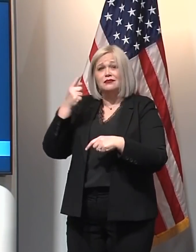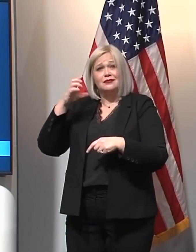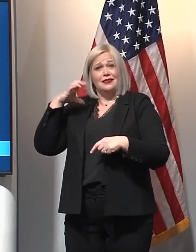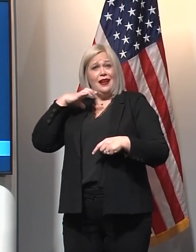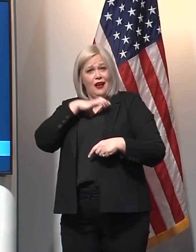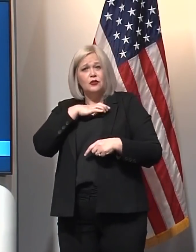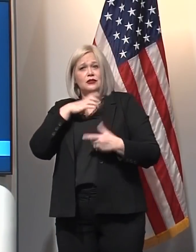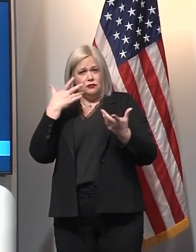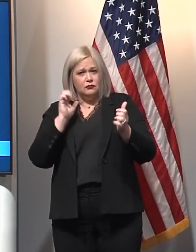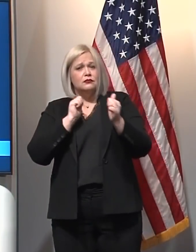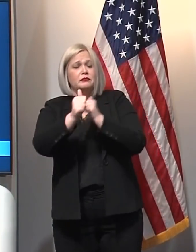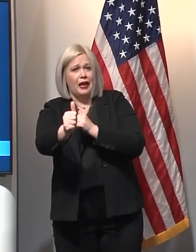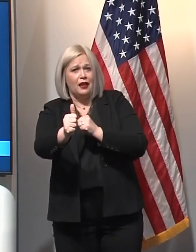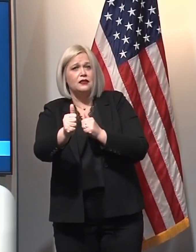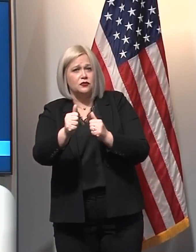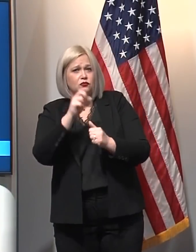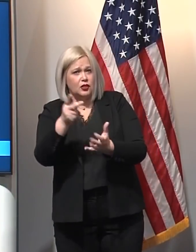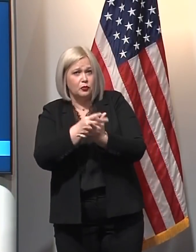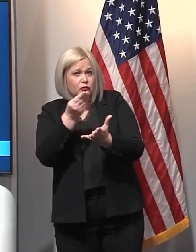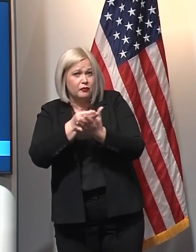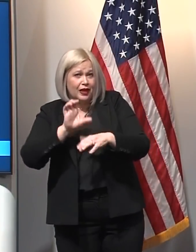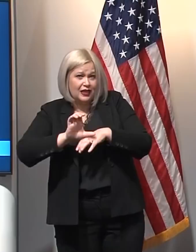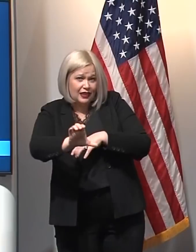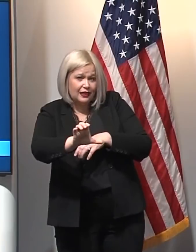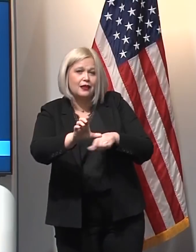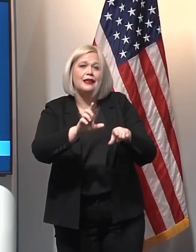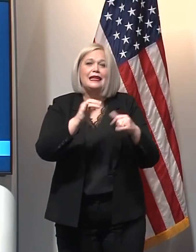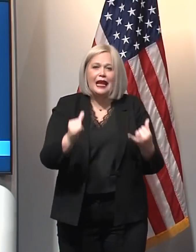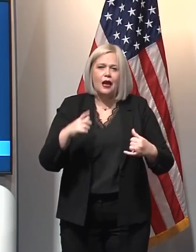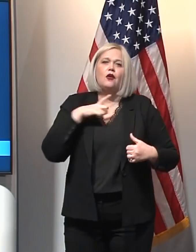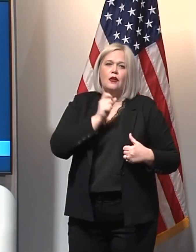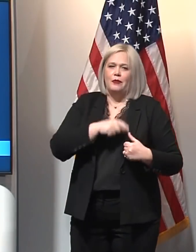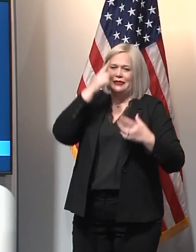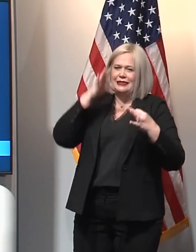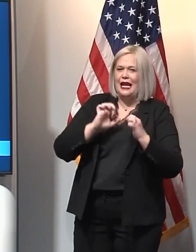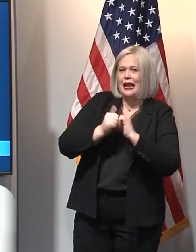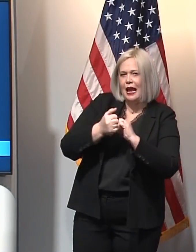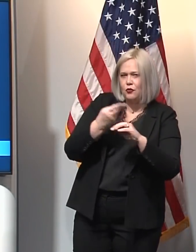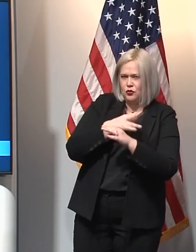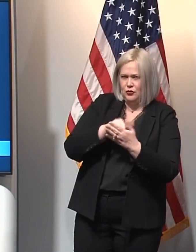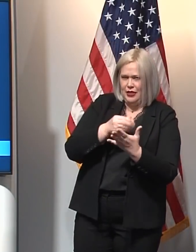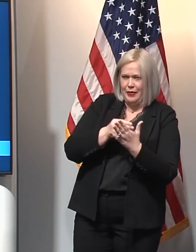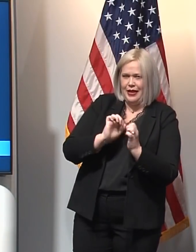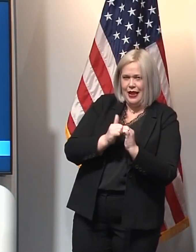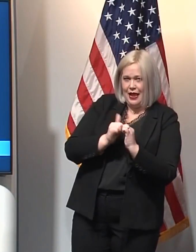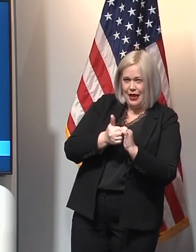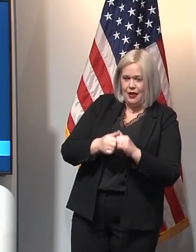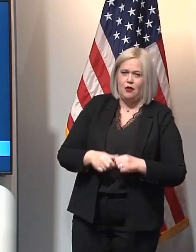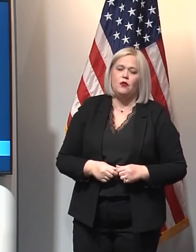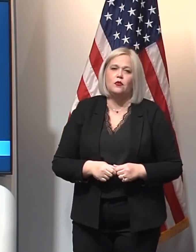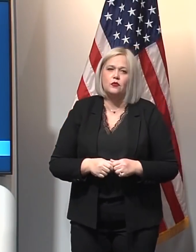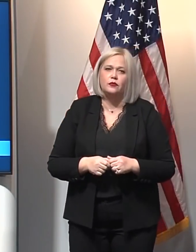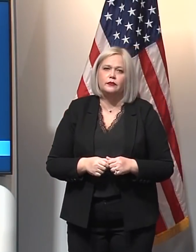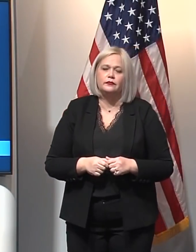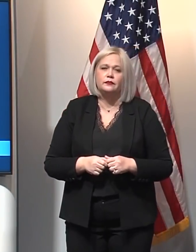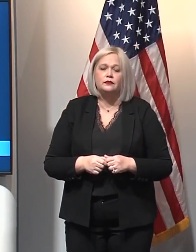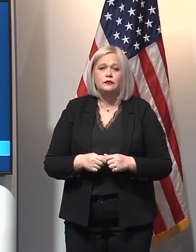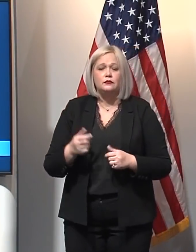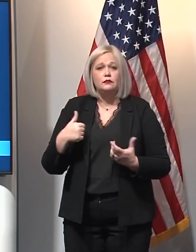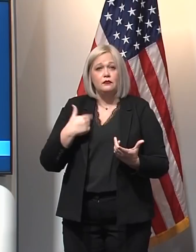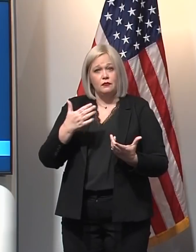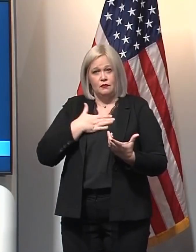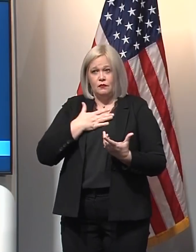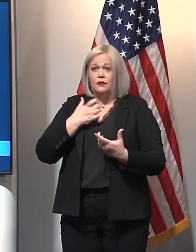we need our state legislature to do theirs. I was pleased that Senator Paul Voino has introduced a bill to do this. I am